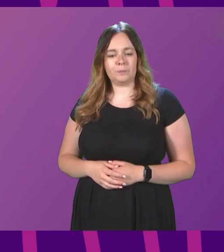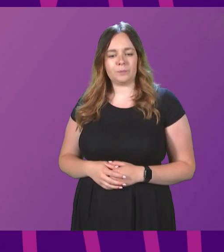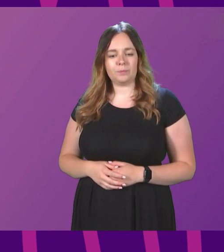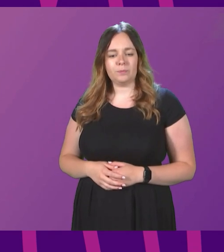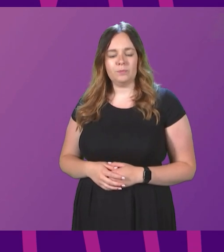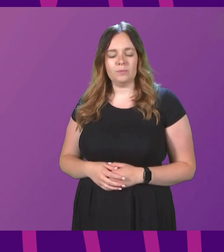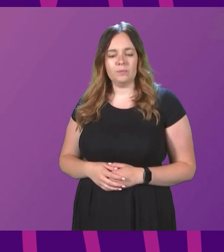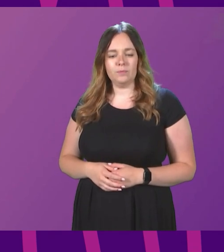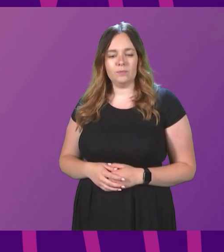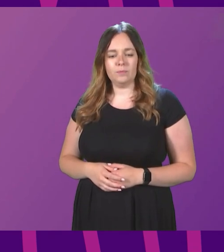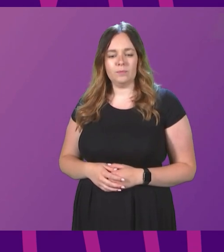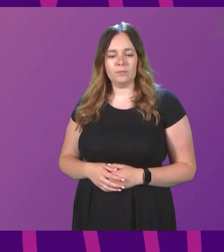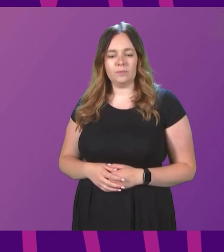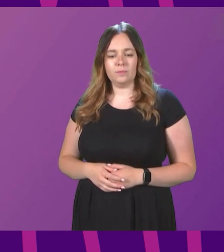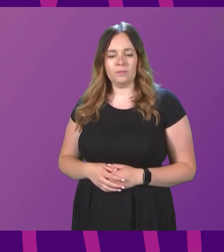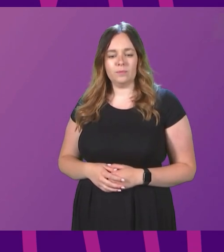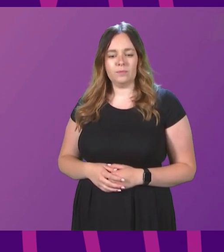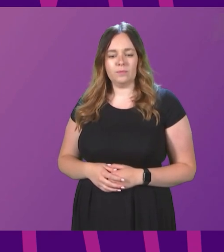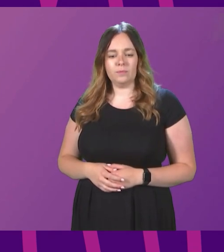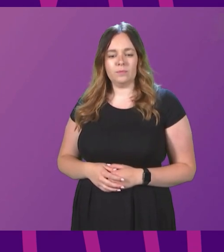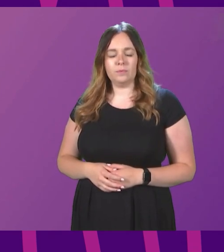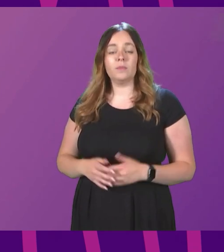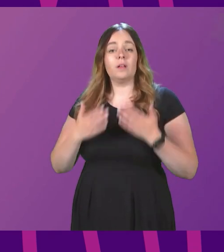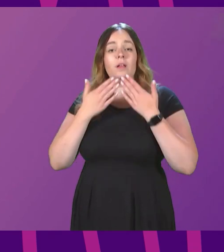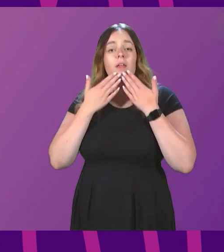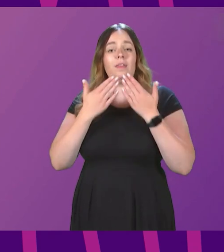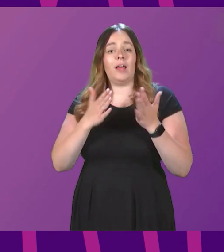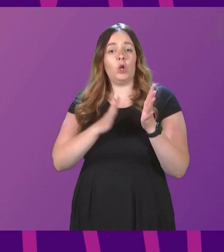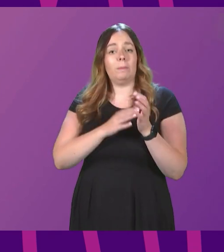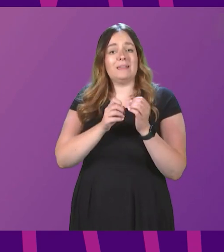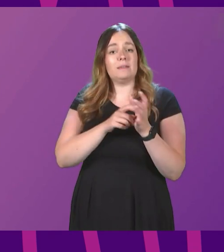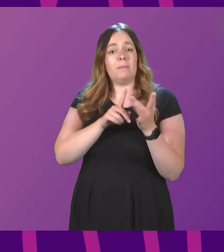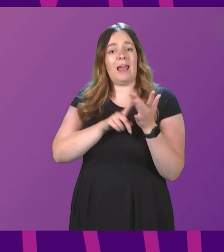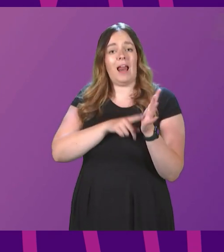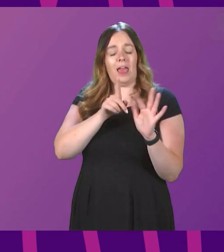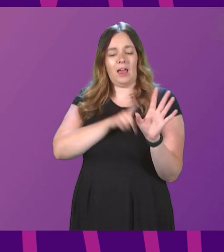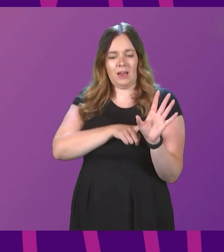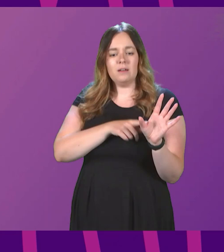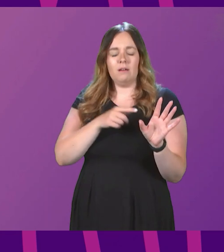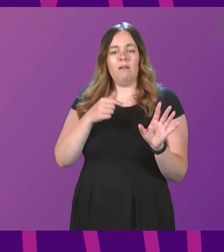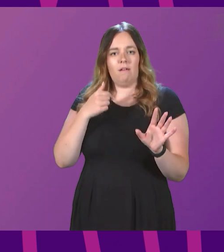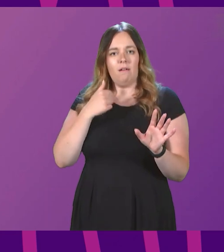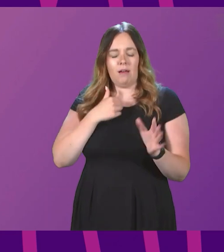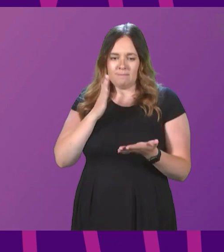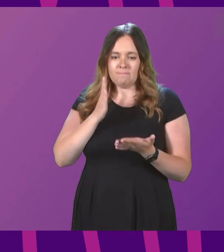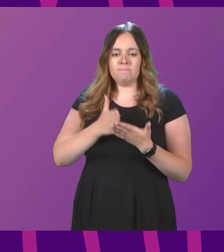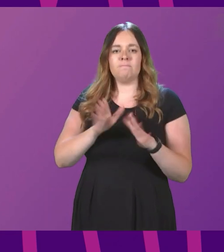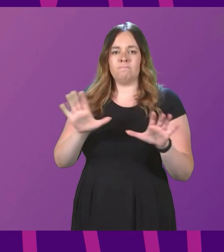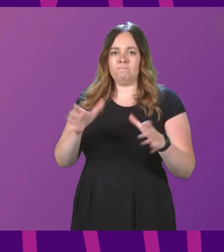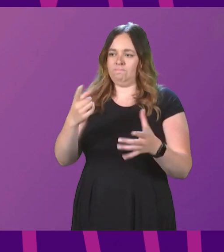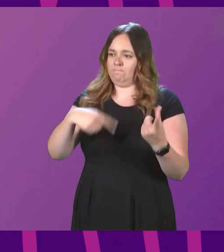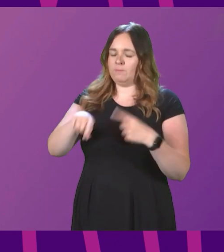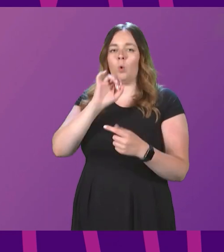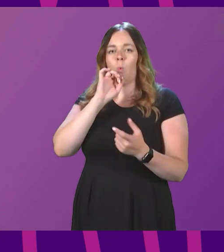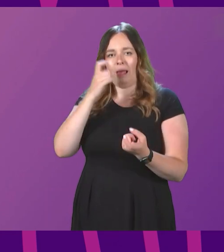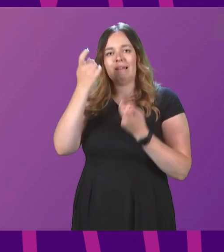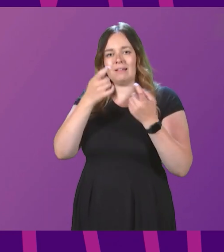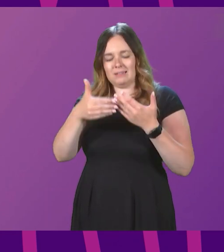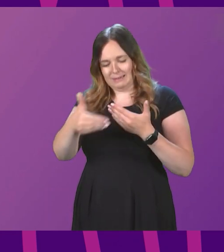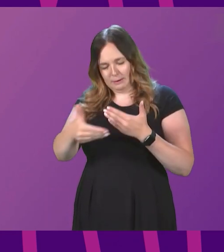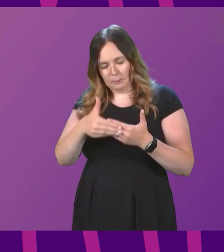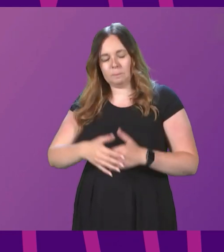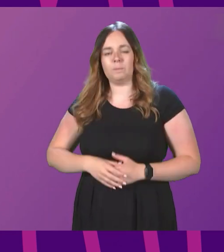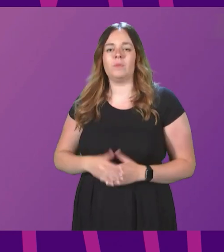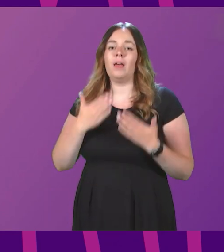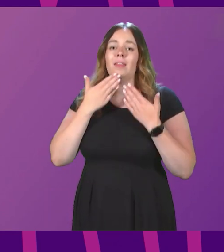Vice President Biden Thank you, Ms Bailey, for her point of order. I have no doubt that the Bureau will consider this in due course.